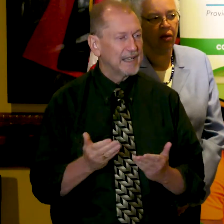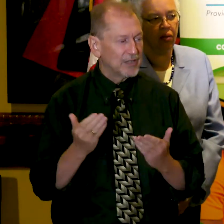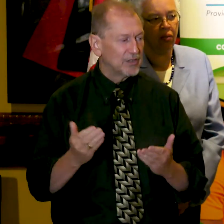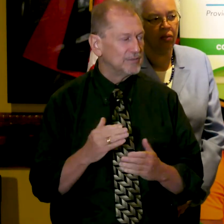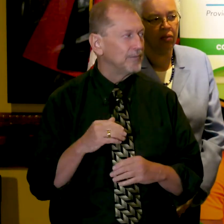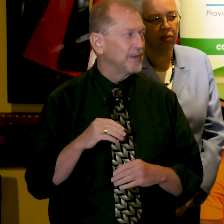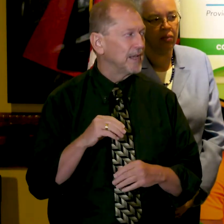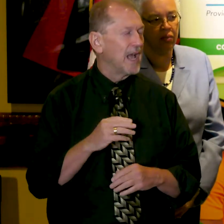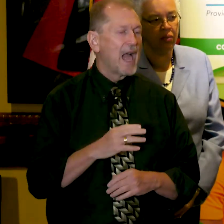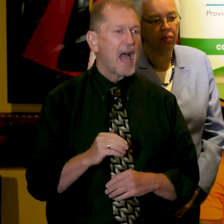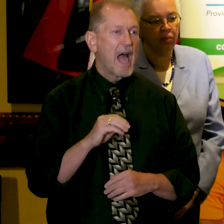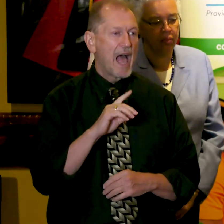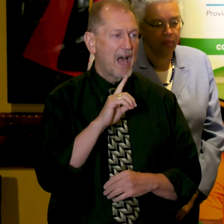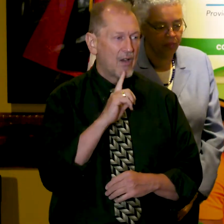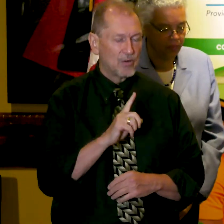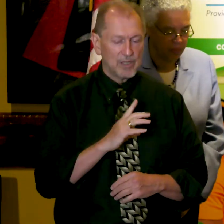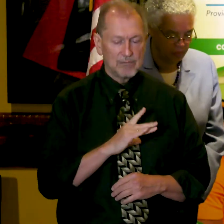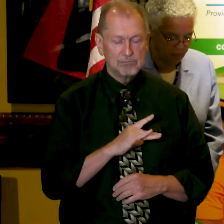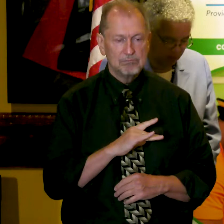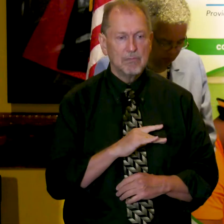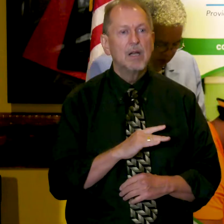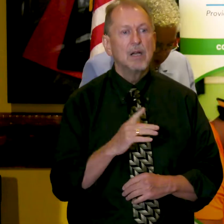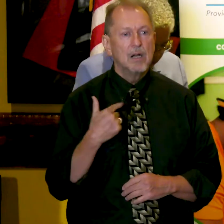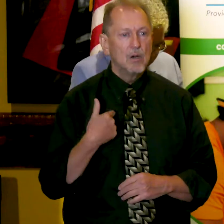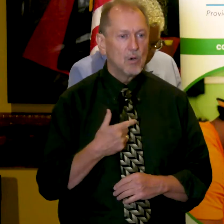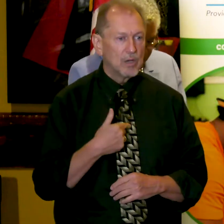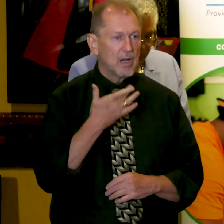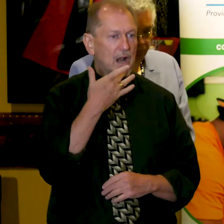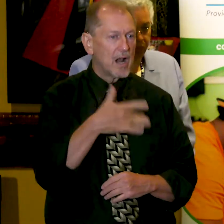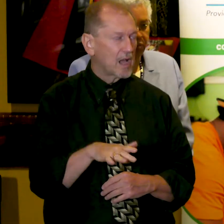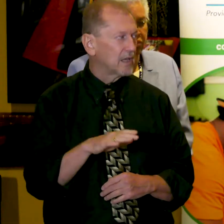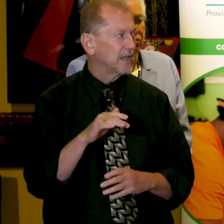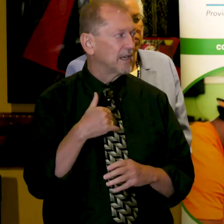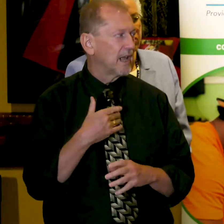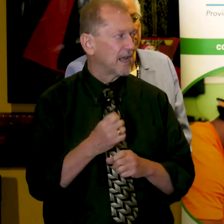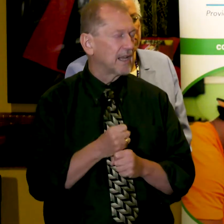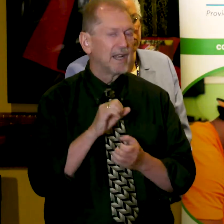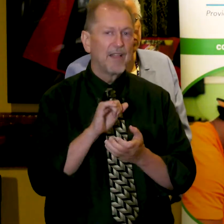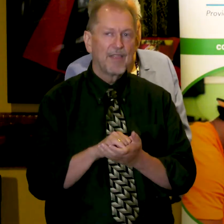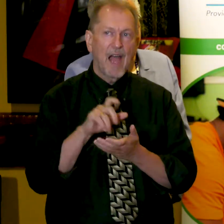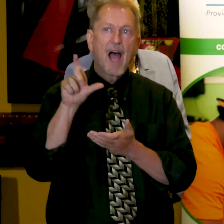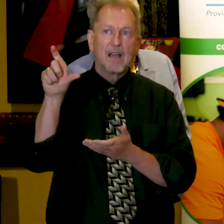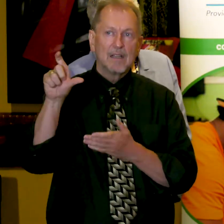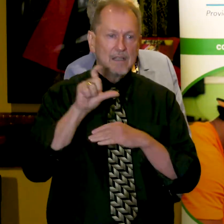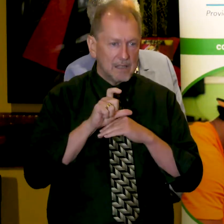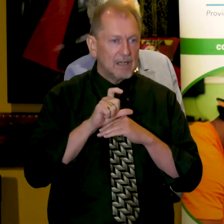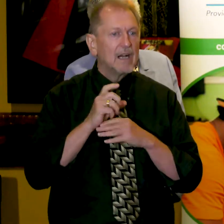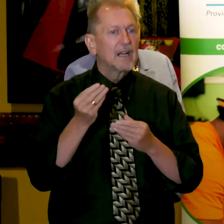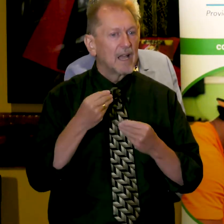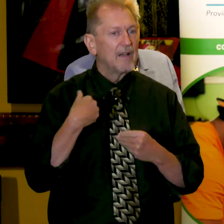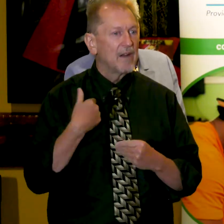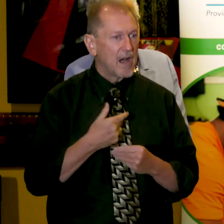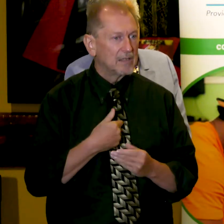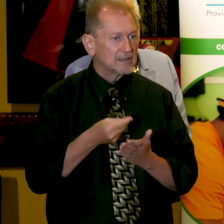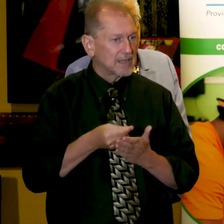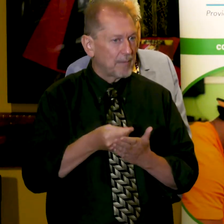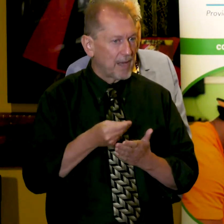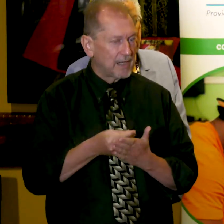It's beneficial for us to have received the source grant because